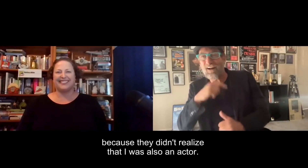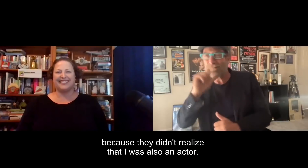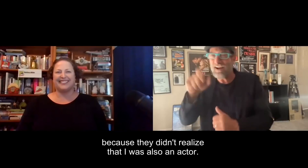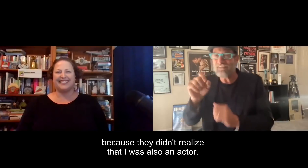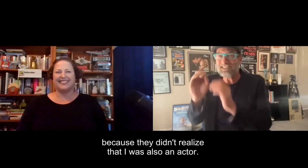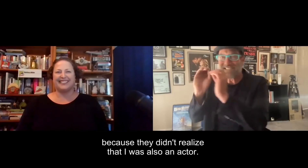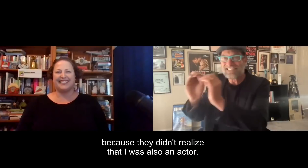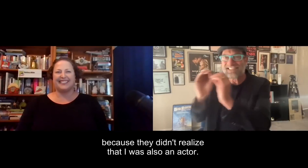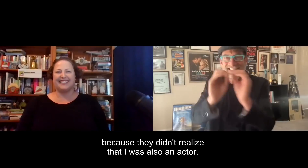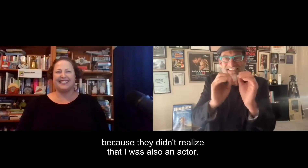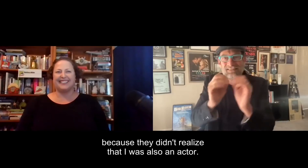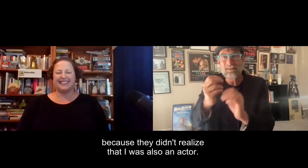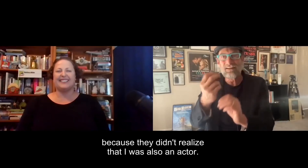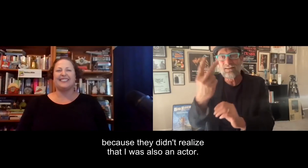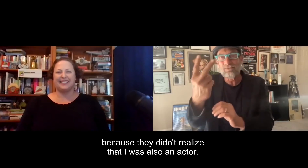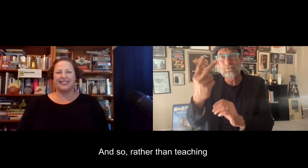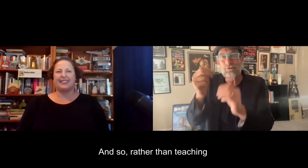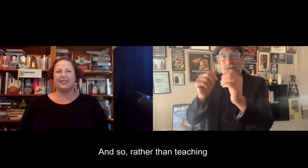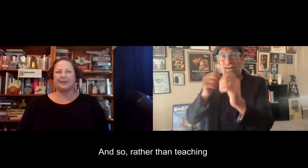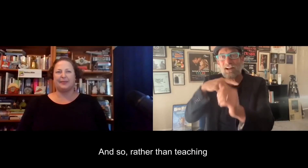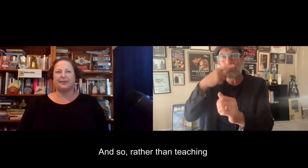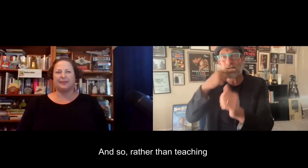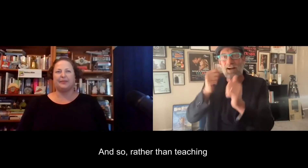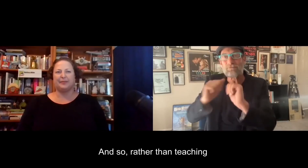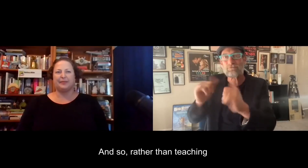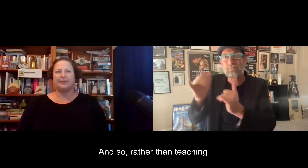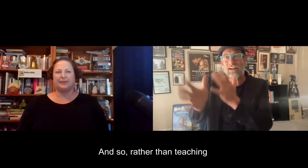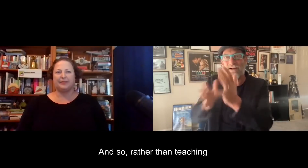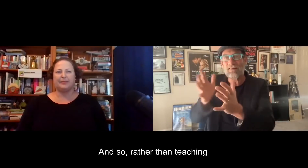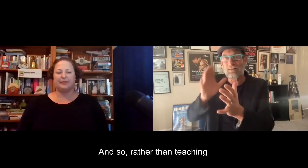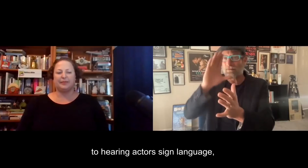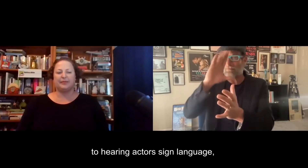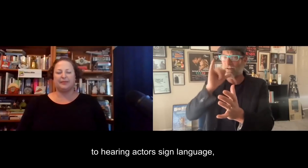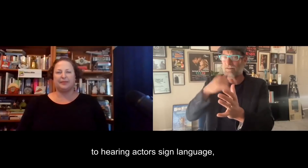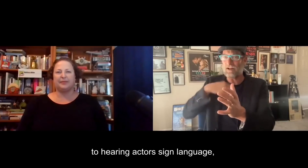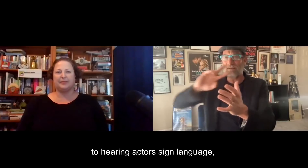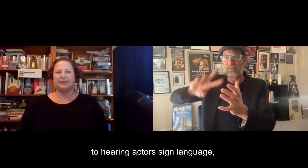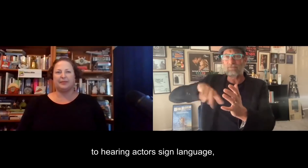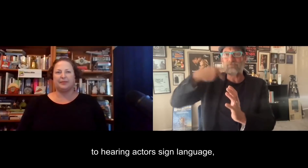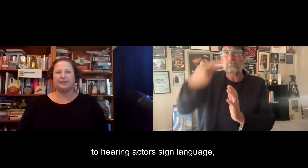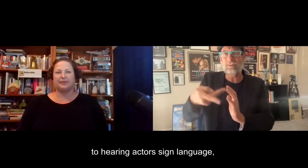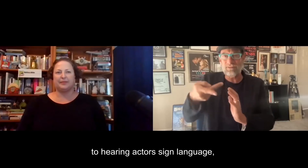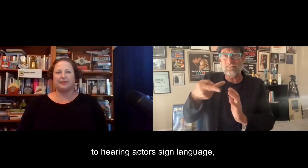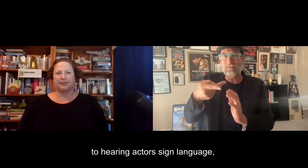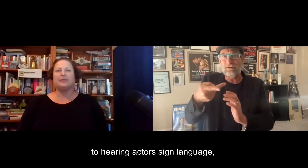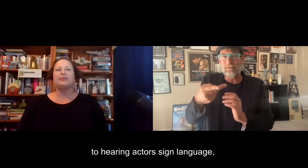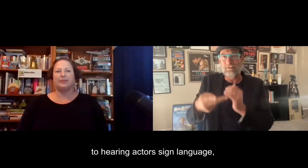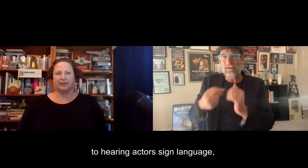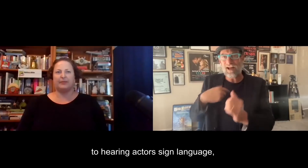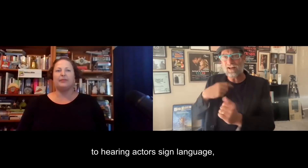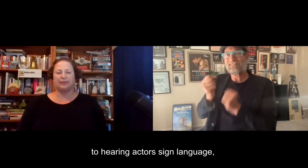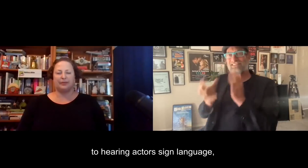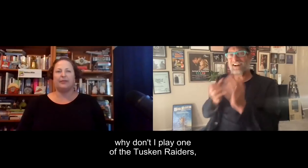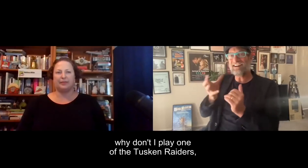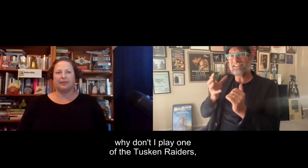was also an actor. And so I was rather than teaching two hearing actors sign language, why